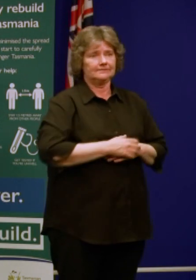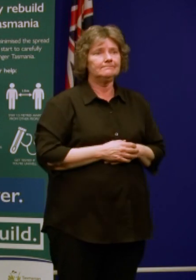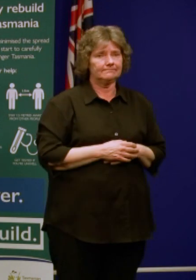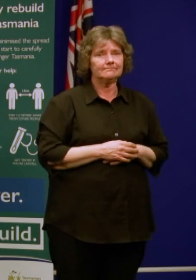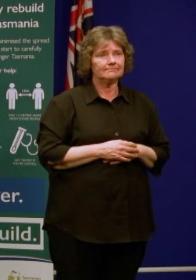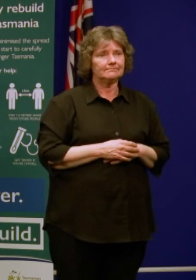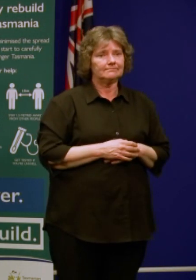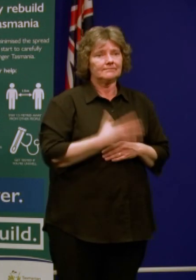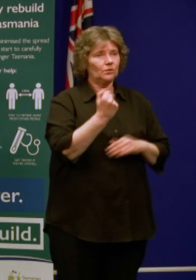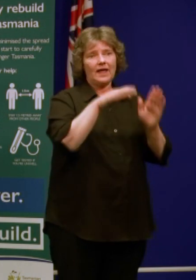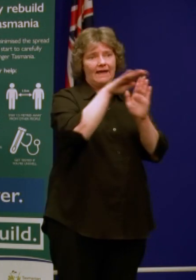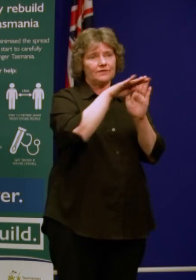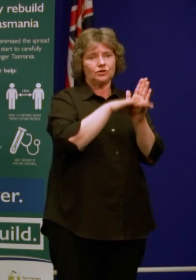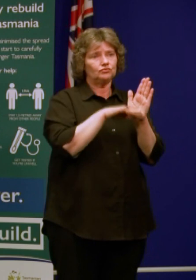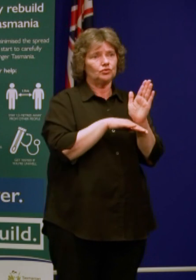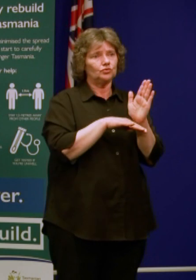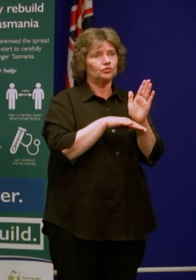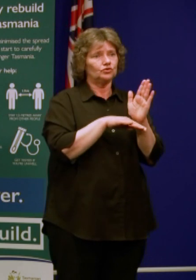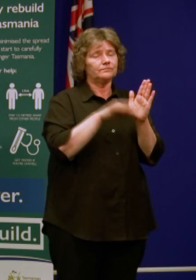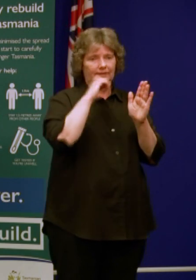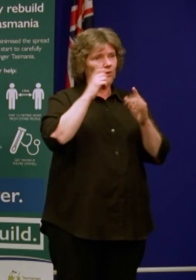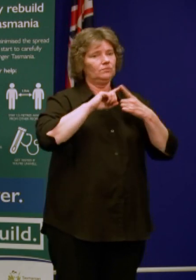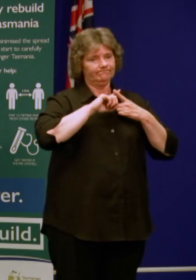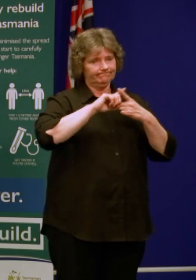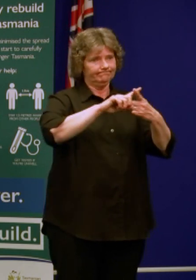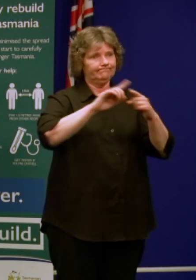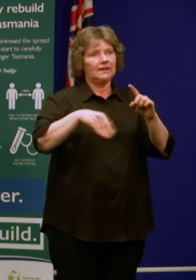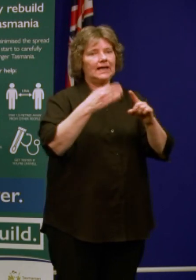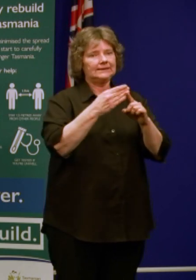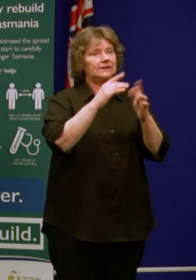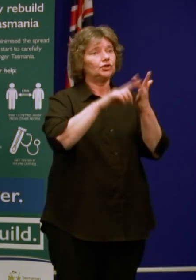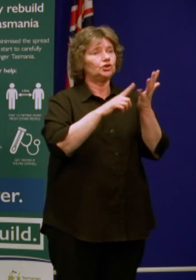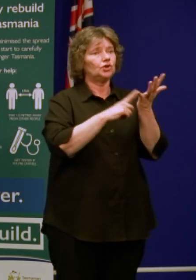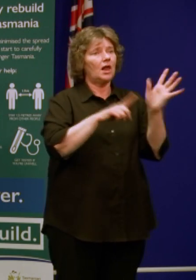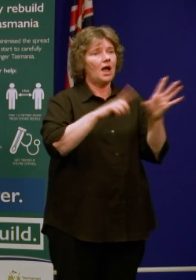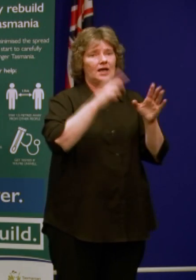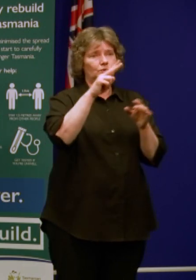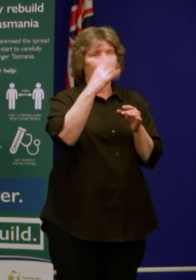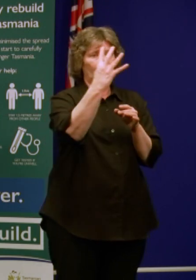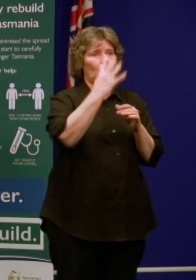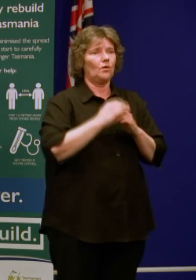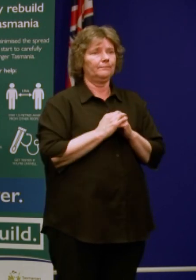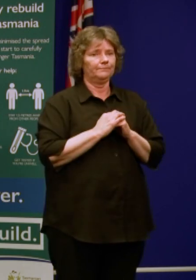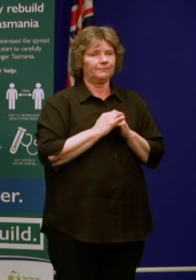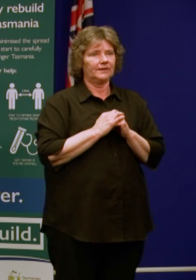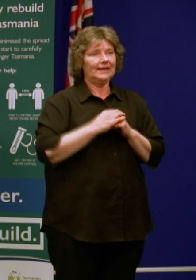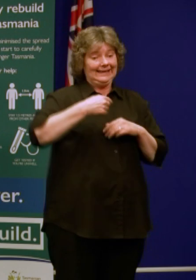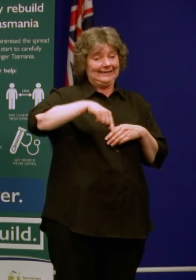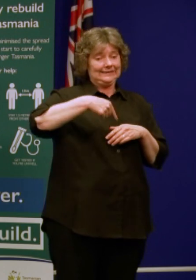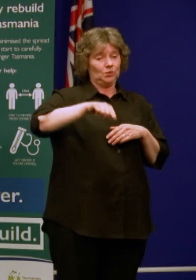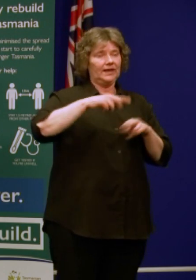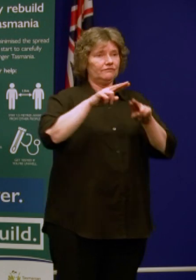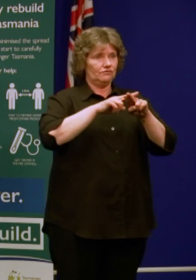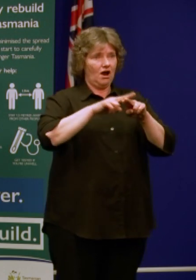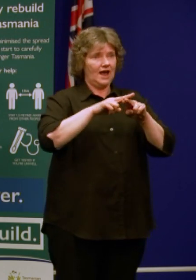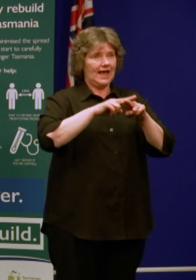unchanged in that regard up until the 24th of this month. And on Friday, I will be providing an